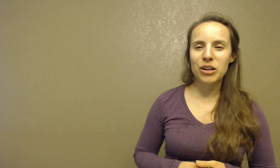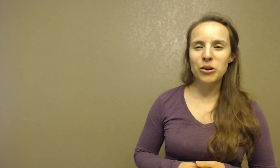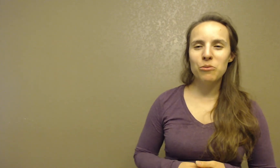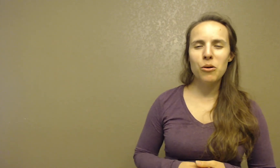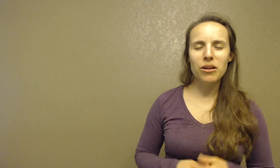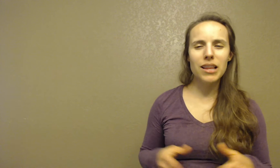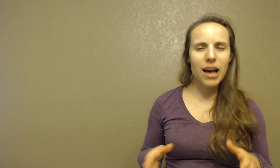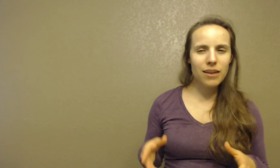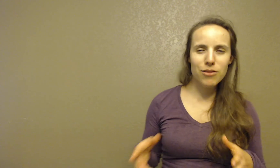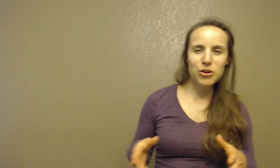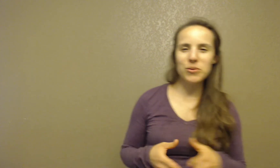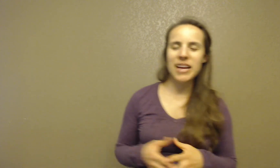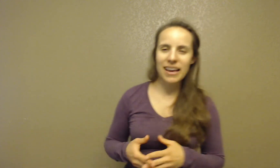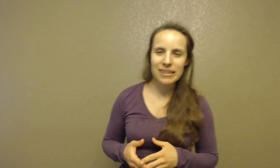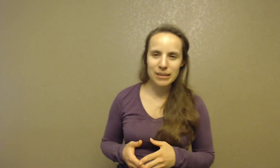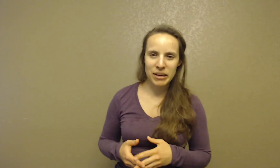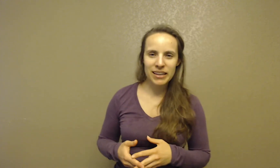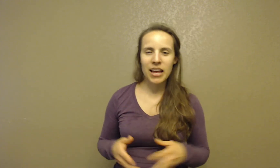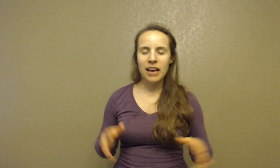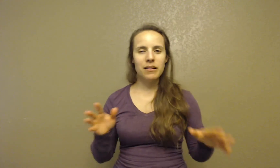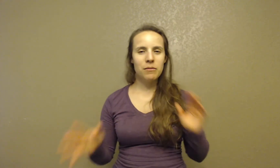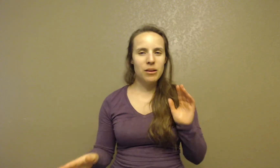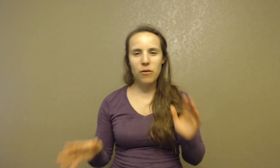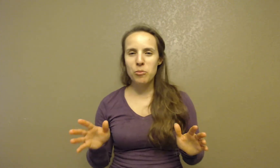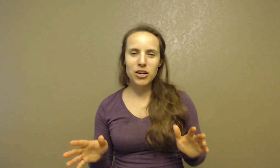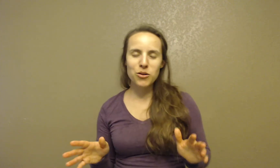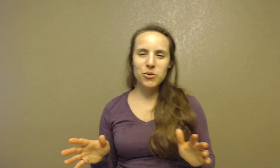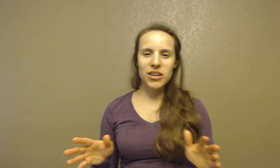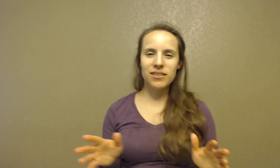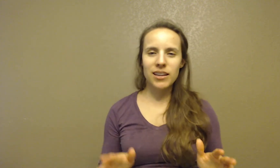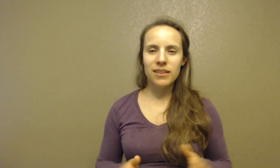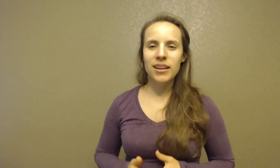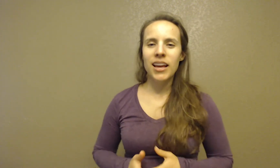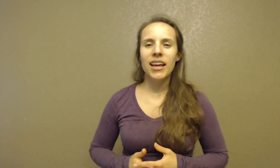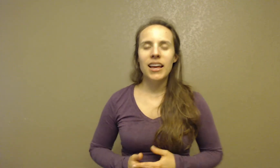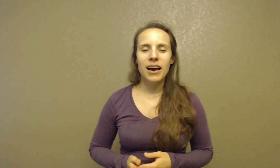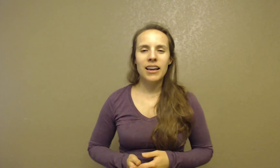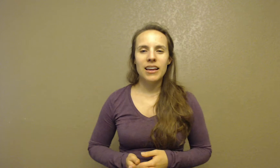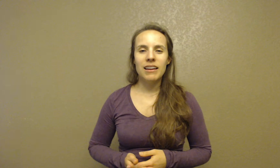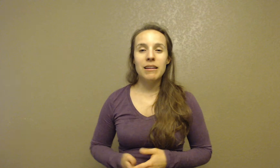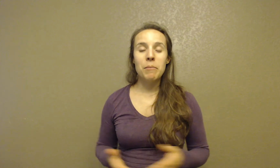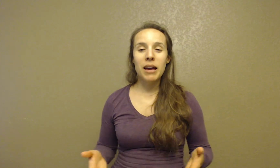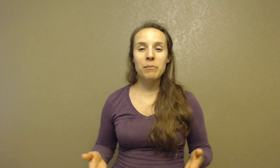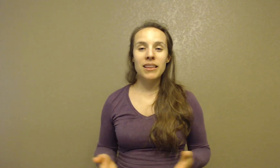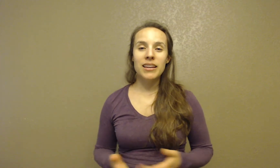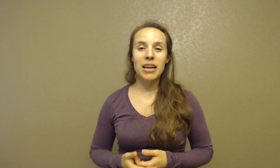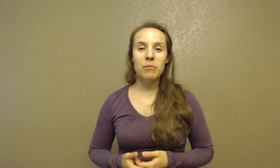who wrote a lot of the New Testament. Some of you might know who this is, a man by the name